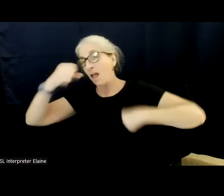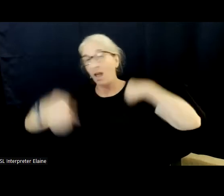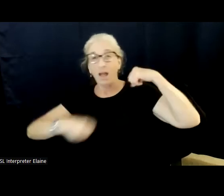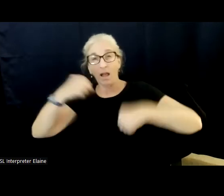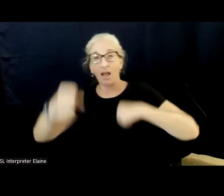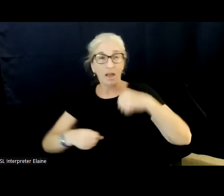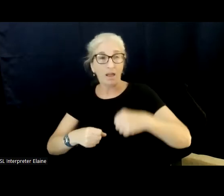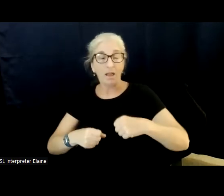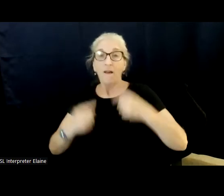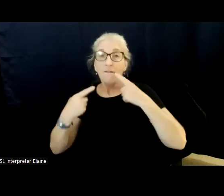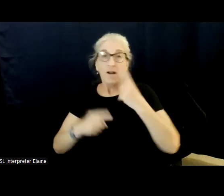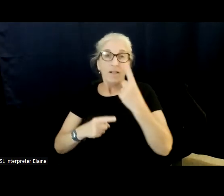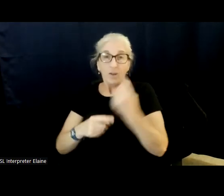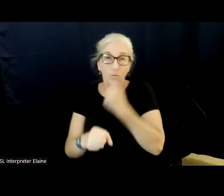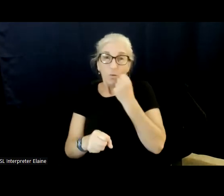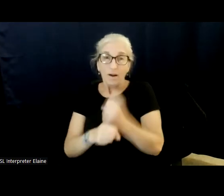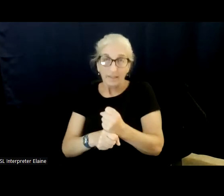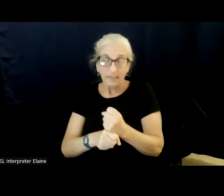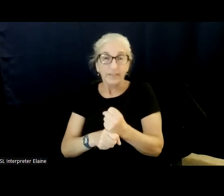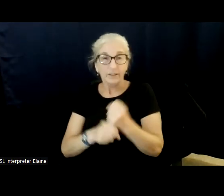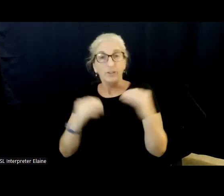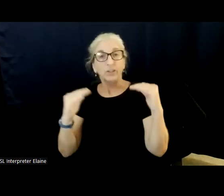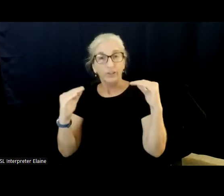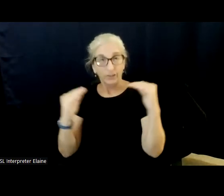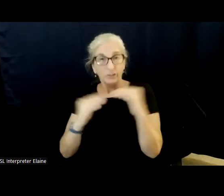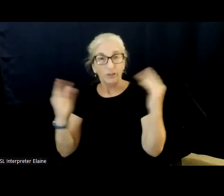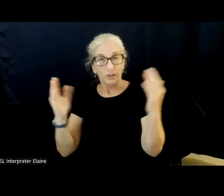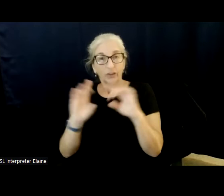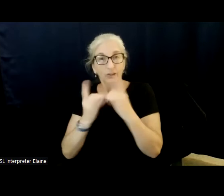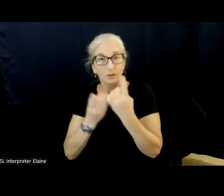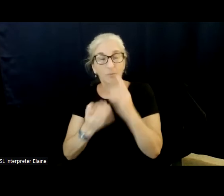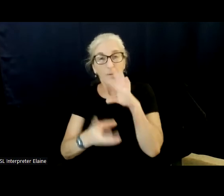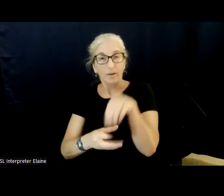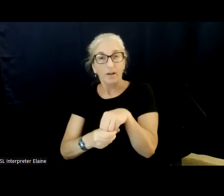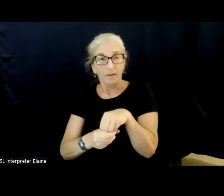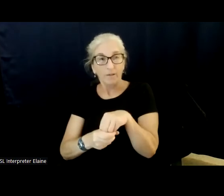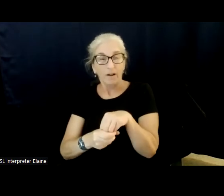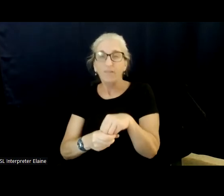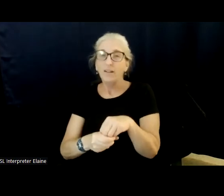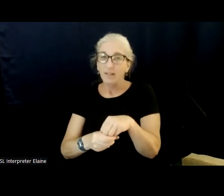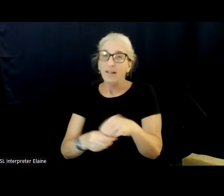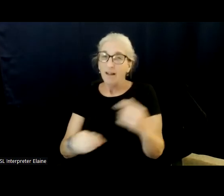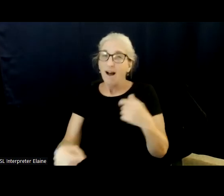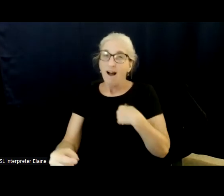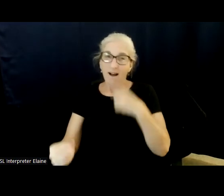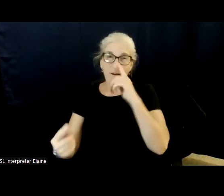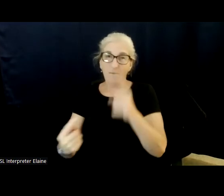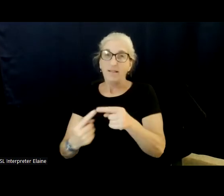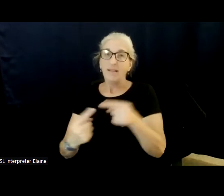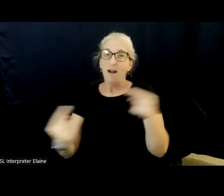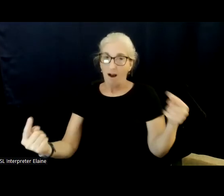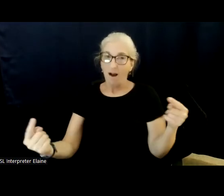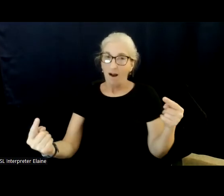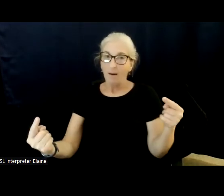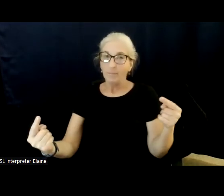a year for justice finally to intervene. You know, this really is a matter of policing. I'm the opposite end of the defund the police